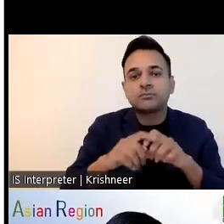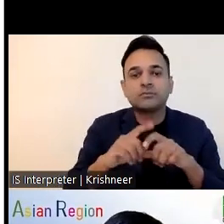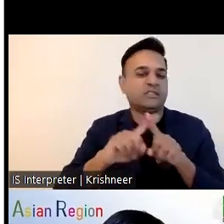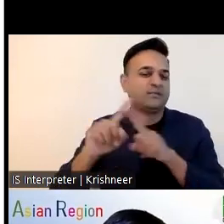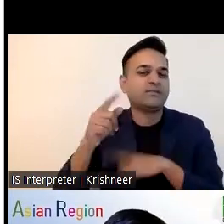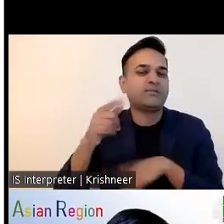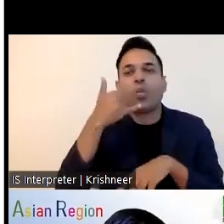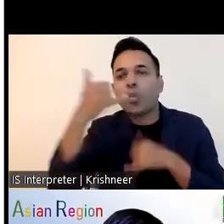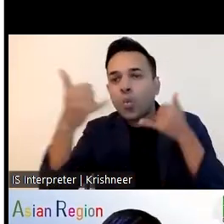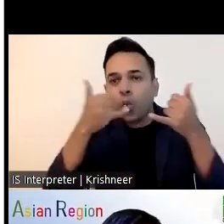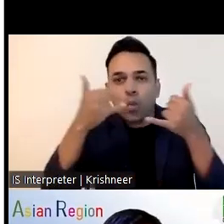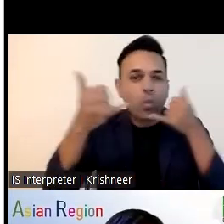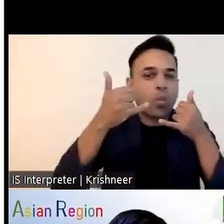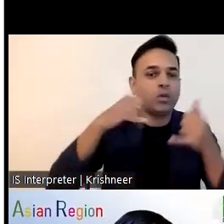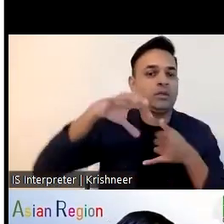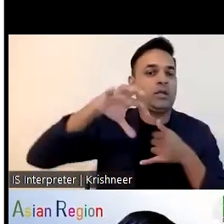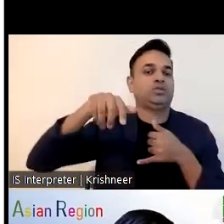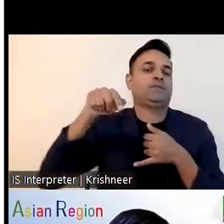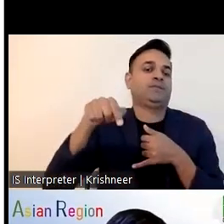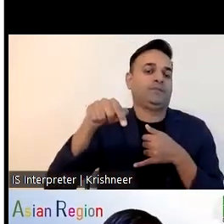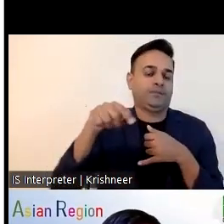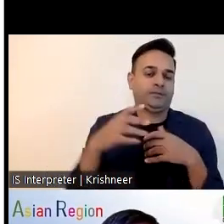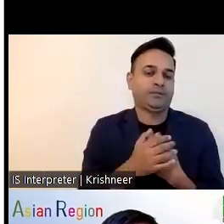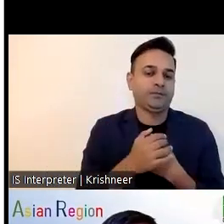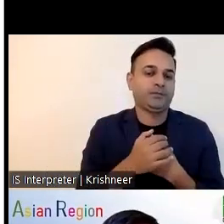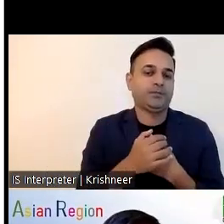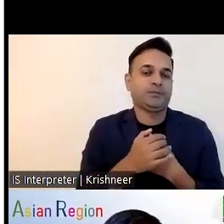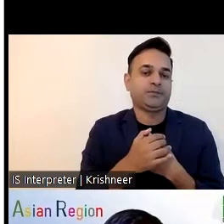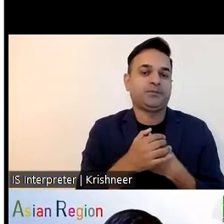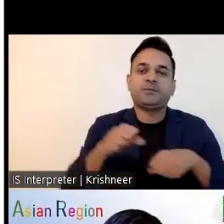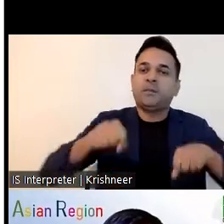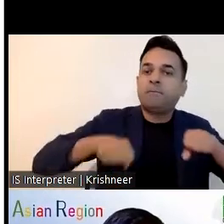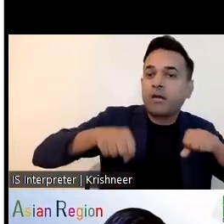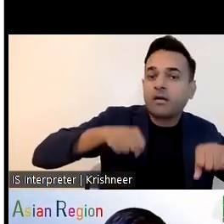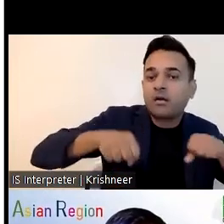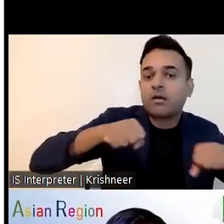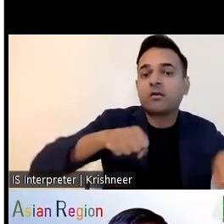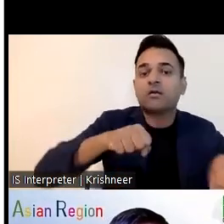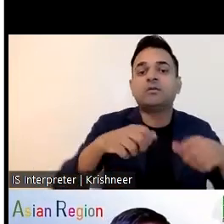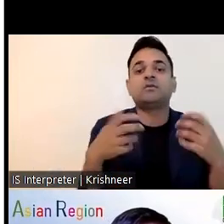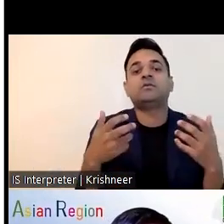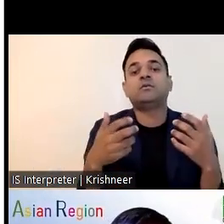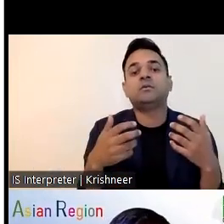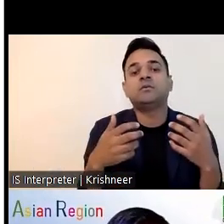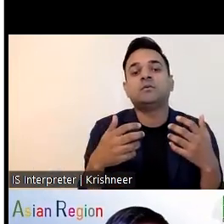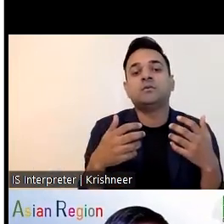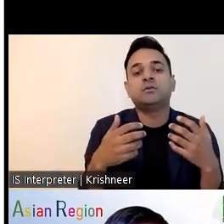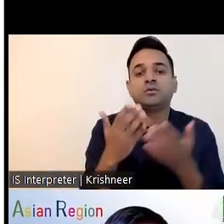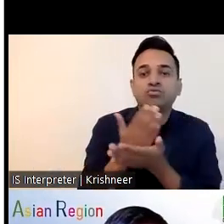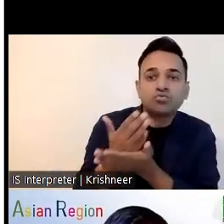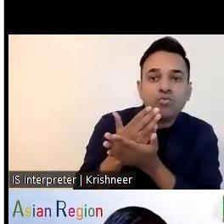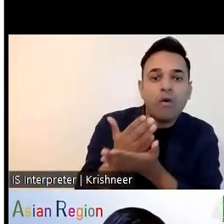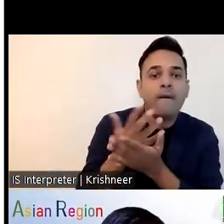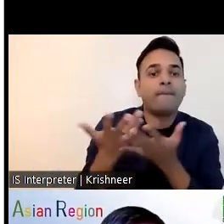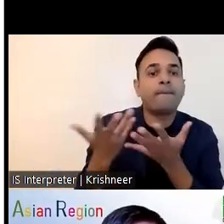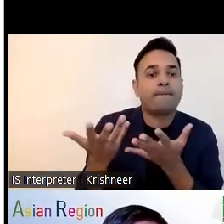like uh sewing um packaging uh handicapped material etc and but the sad thing is that person